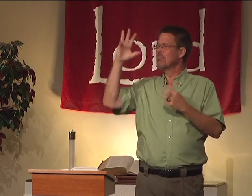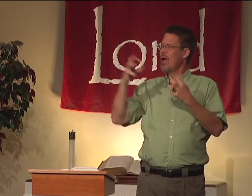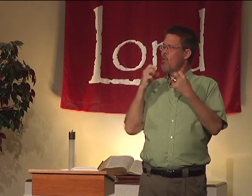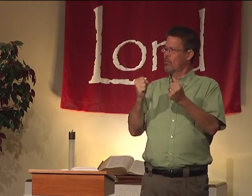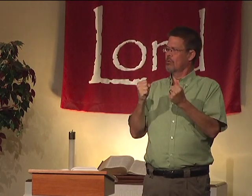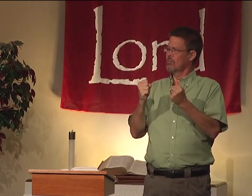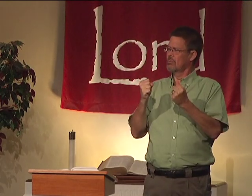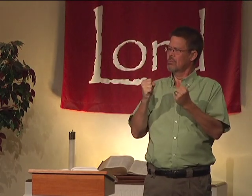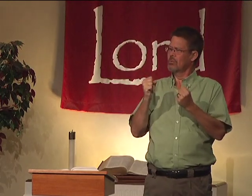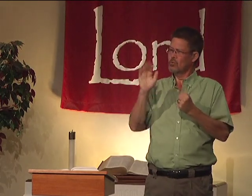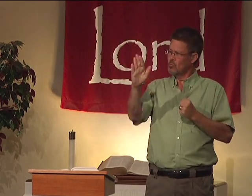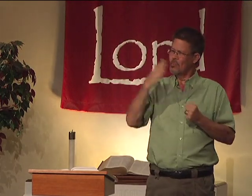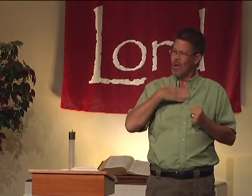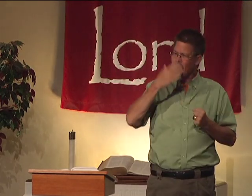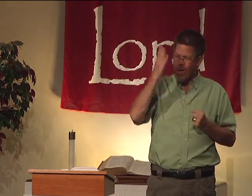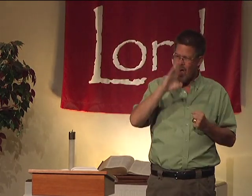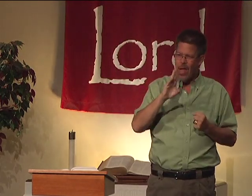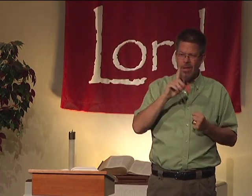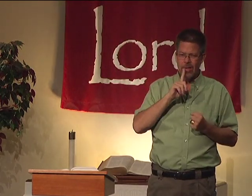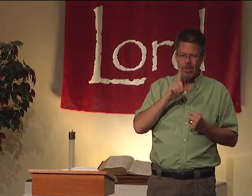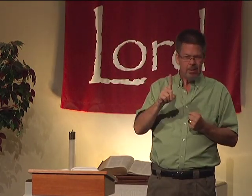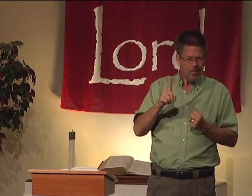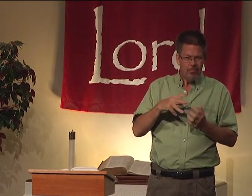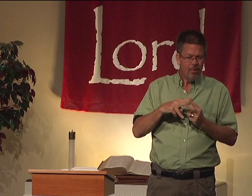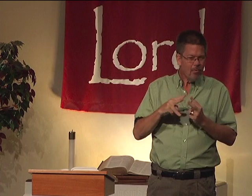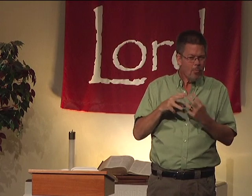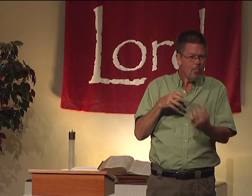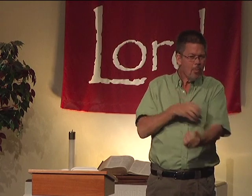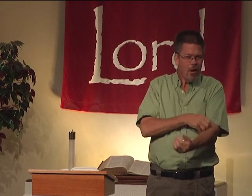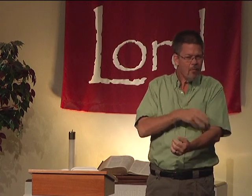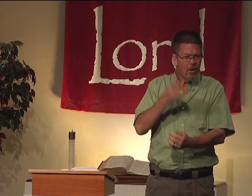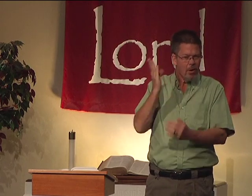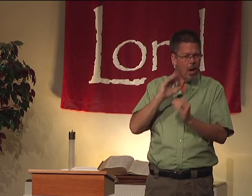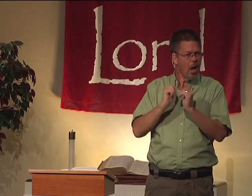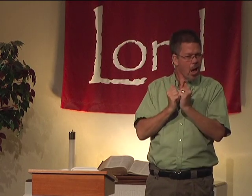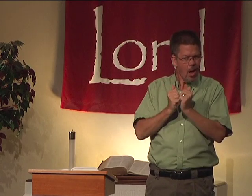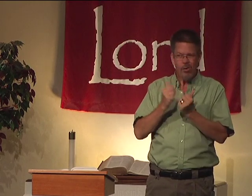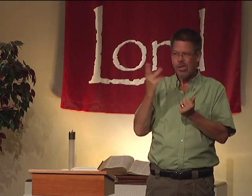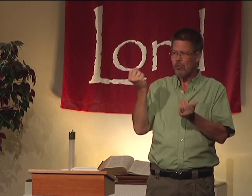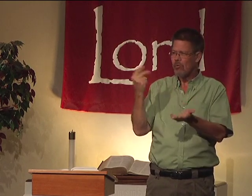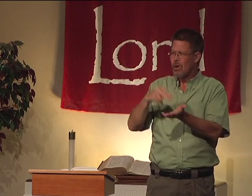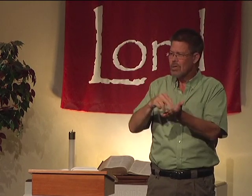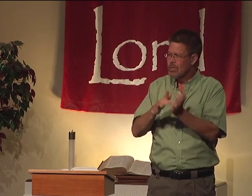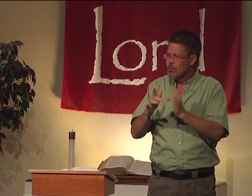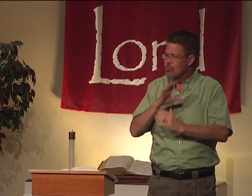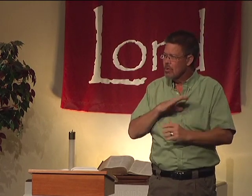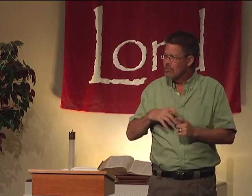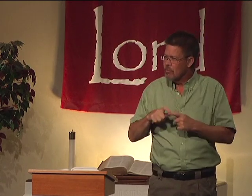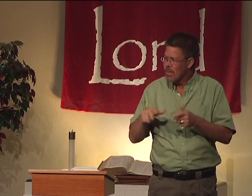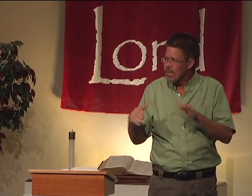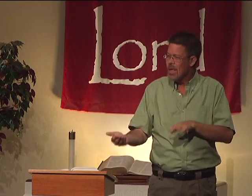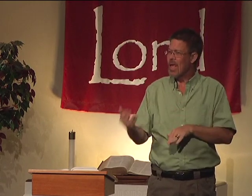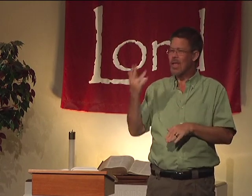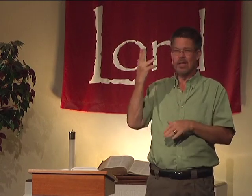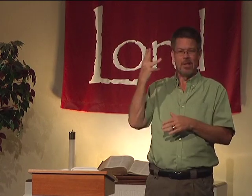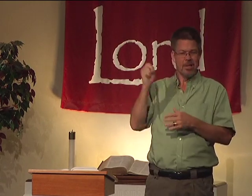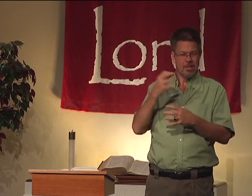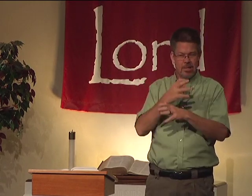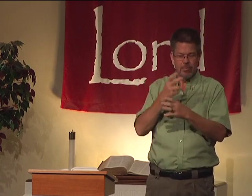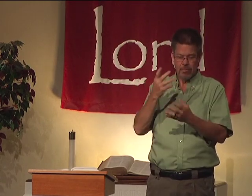And learn about his power. Power of God is very powerful. He raised Christ from the dead.